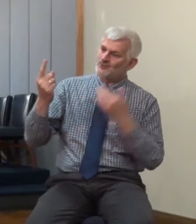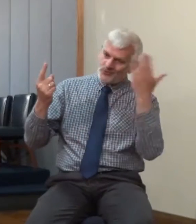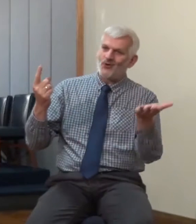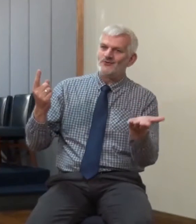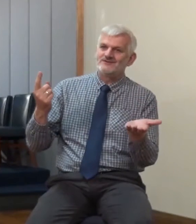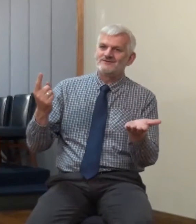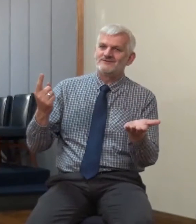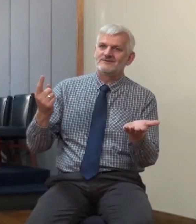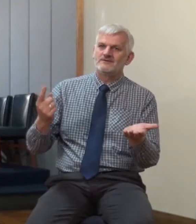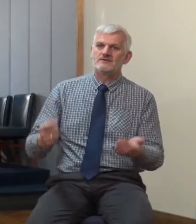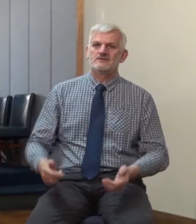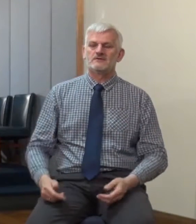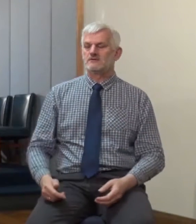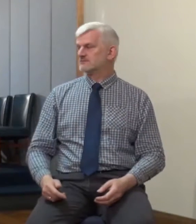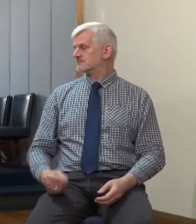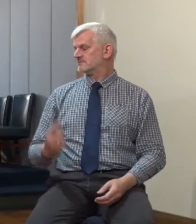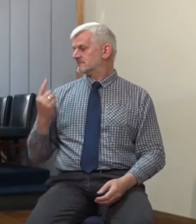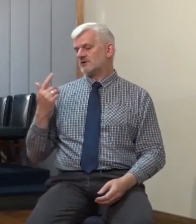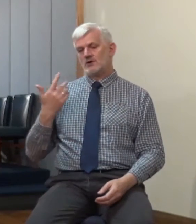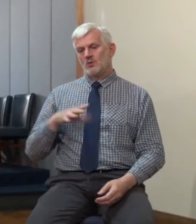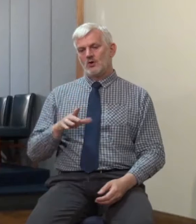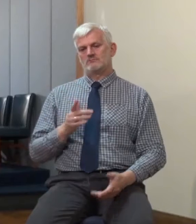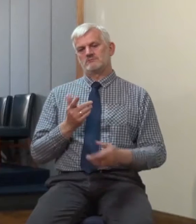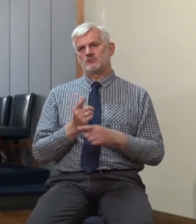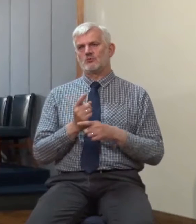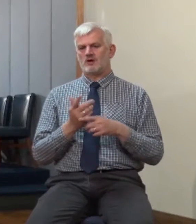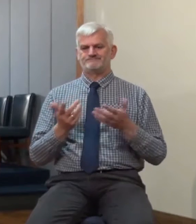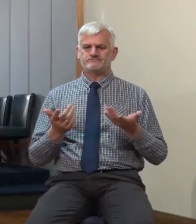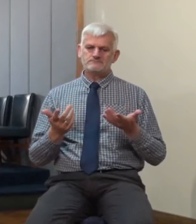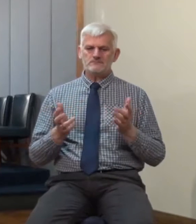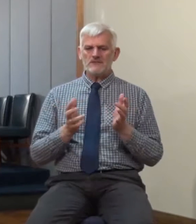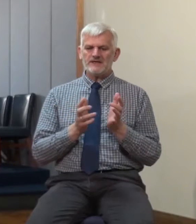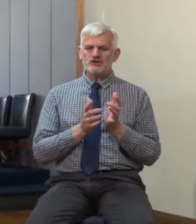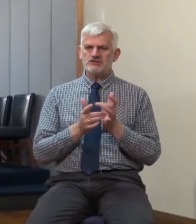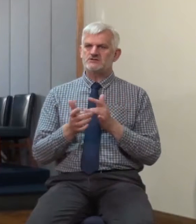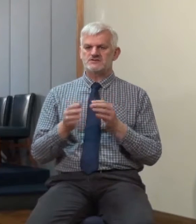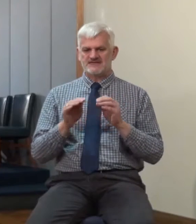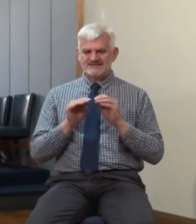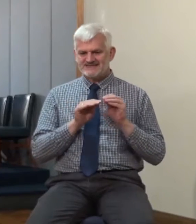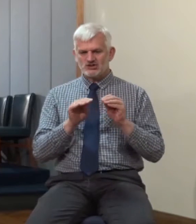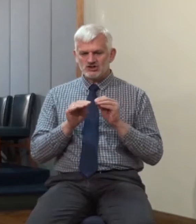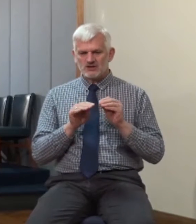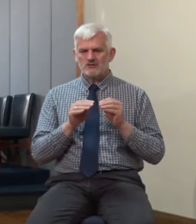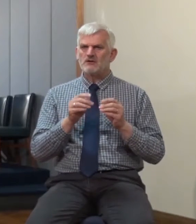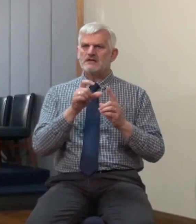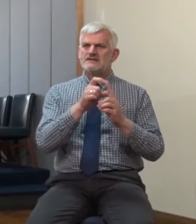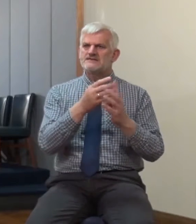evening, Christ teaches spiritual shepherds. Well, we've made a little serious of this,